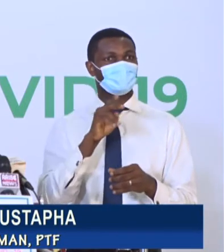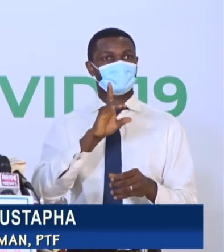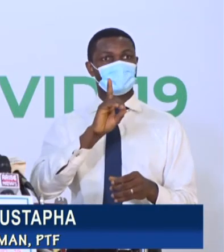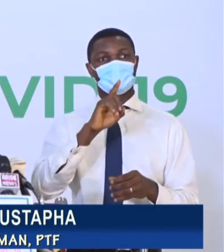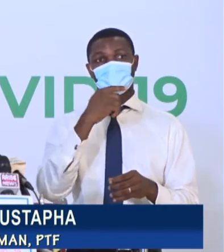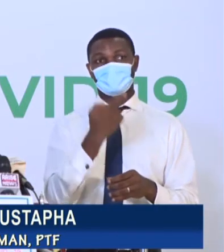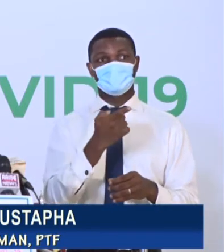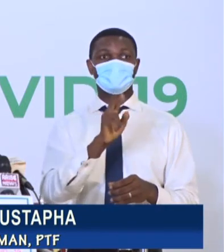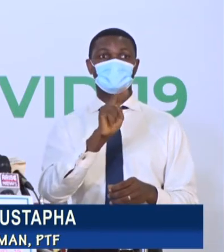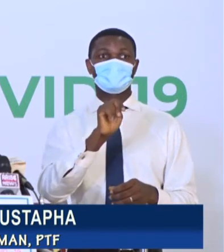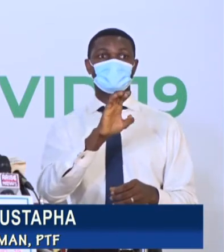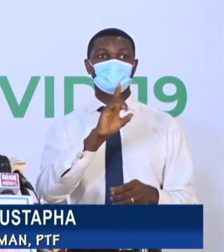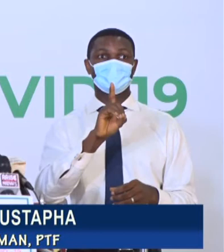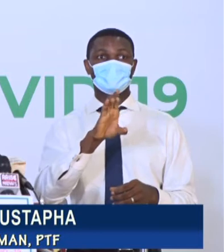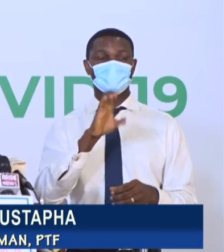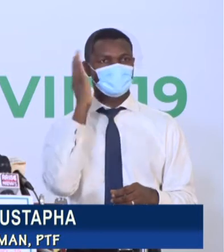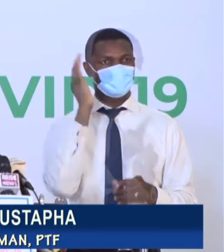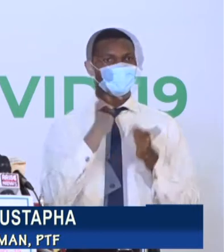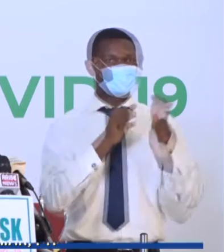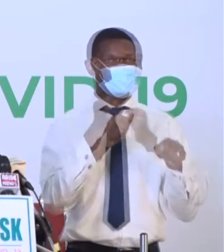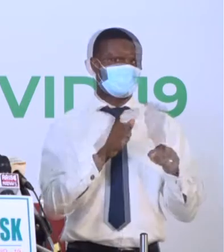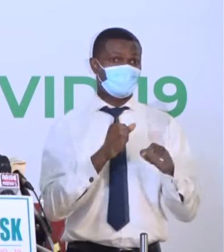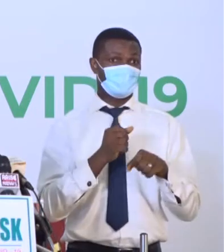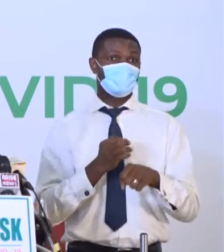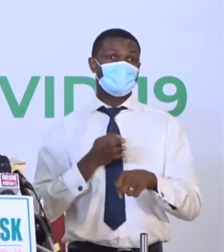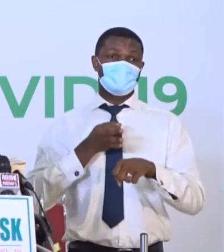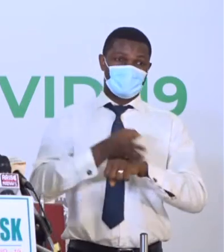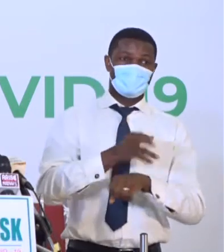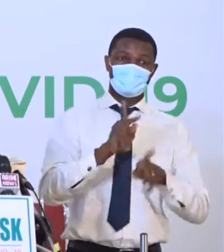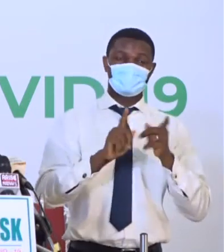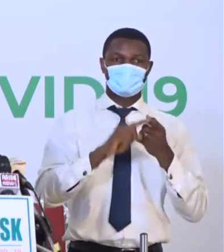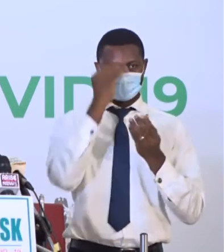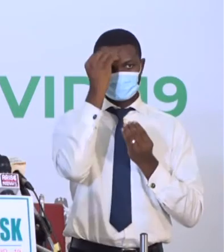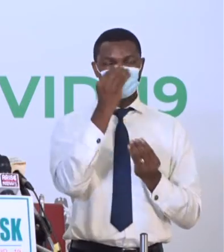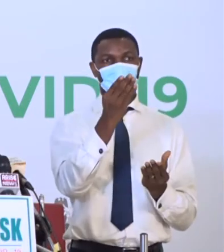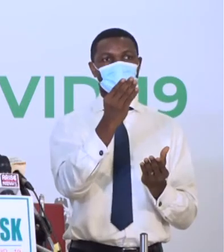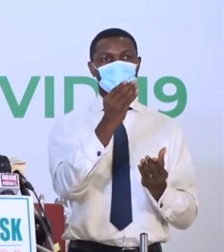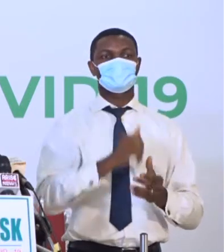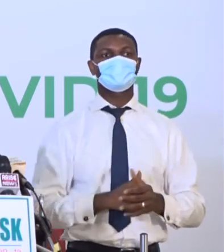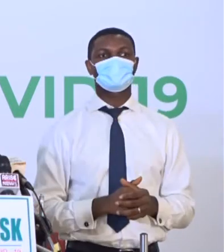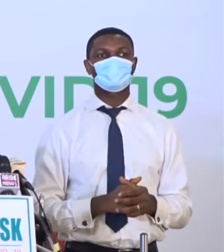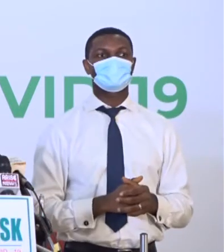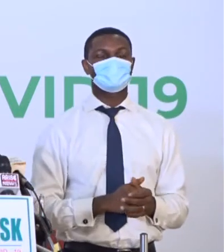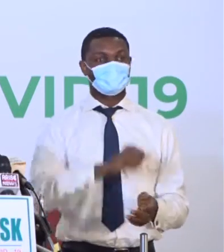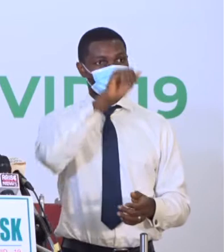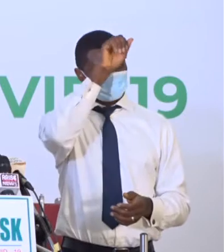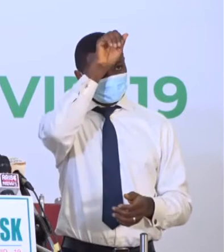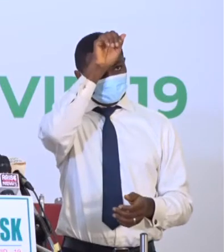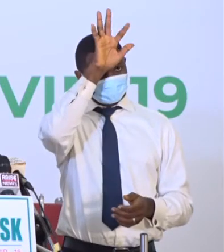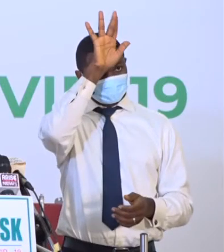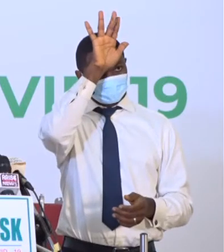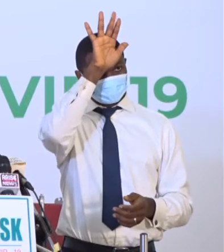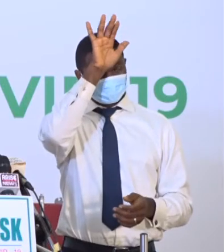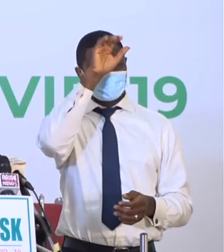Disease Control, will expand on this. The third stream of NYSE members will resume on the